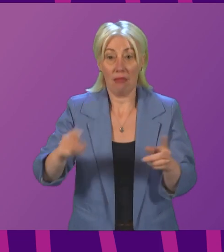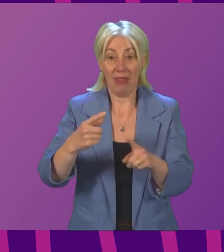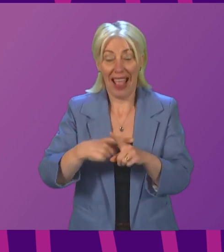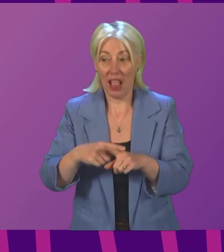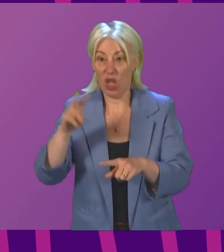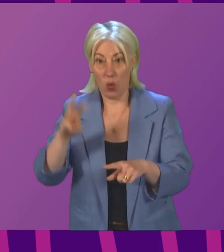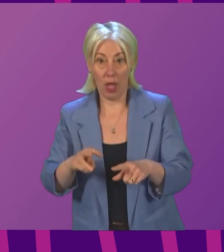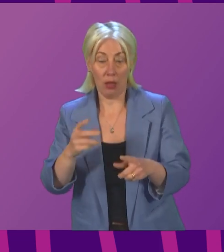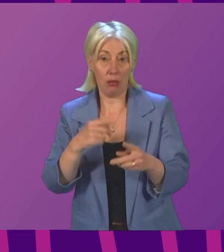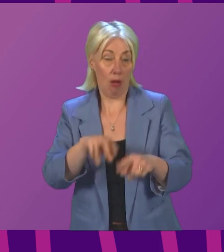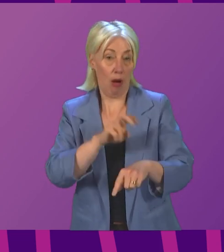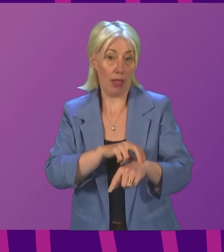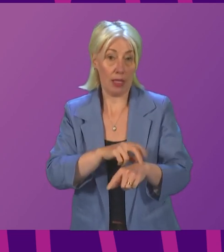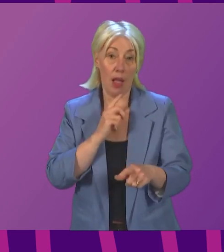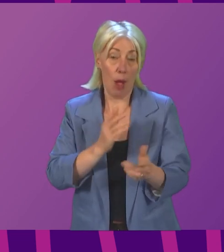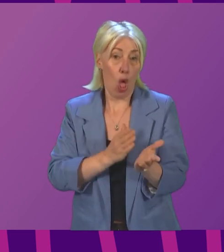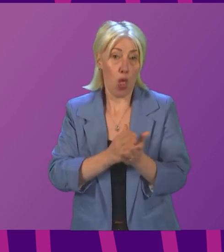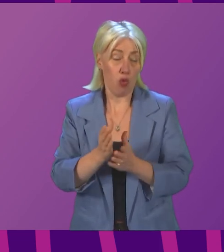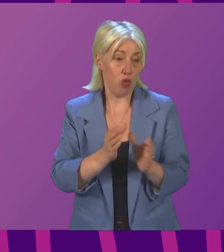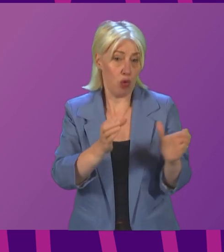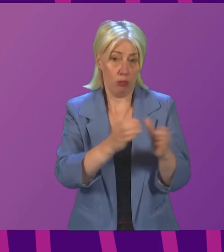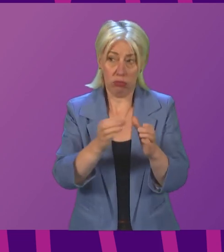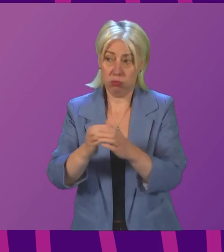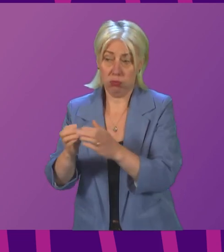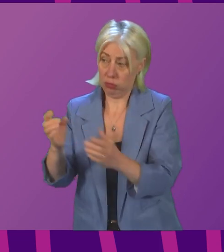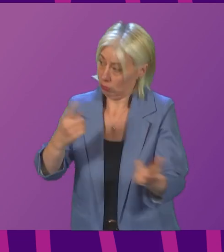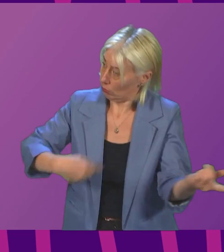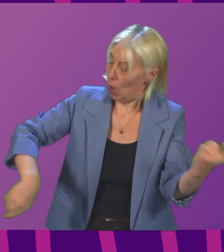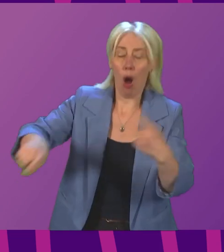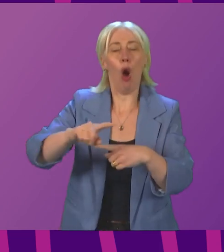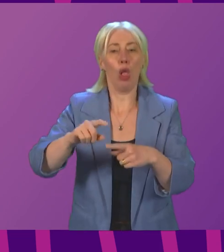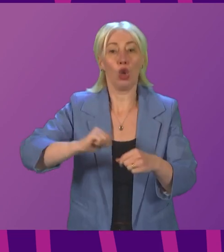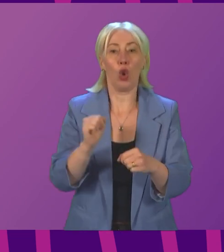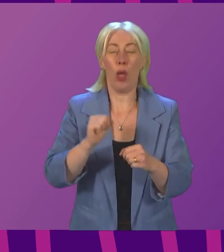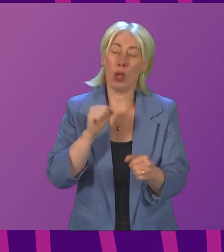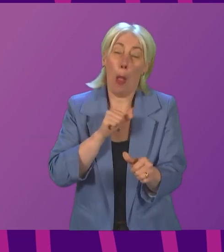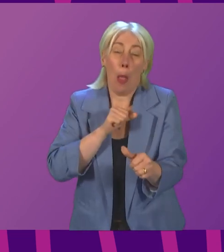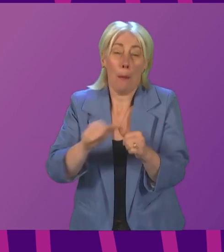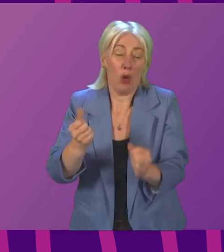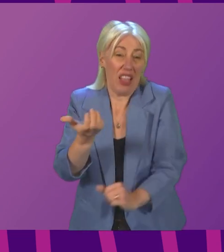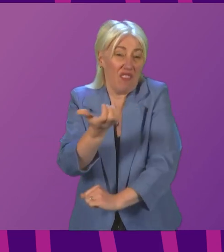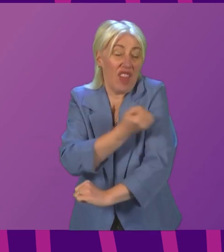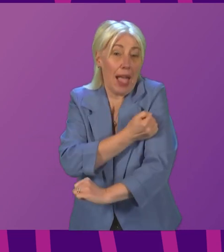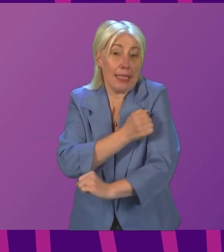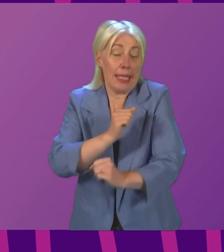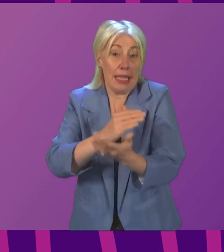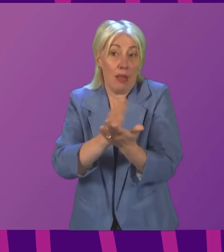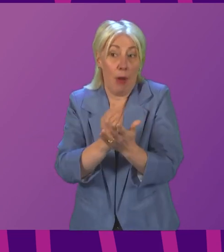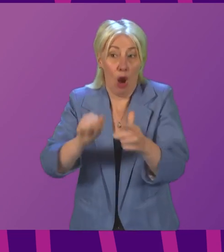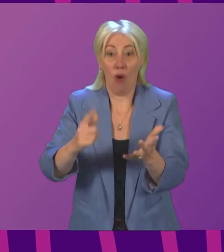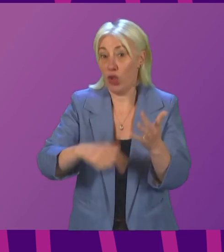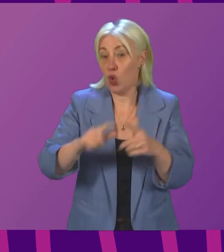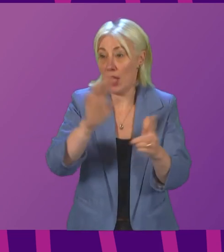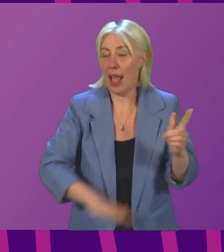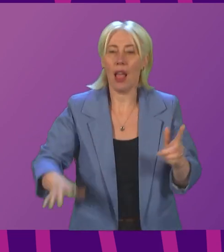single dose of this vaccine right now, Scotland is the most vaccinated part of the UK. We are not complacent about that. We continue